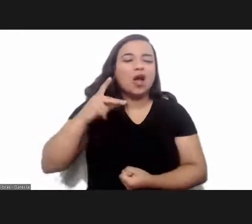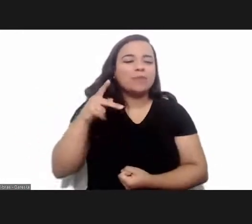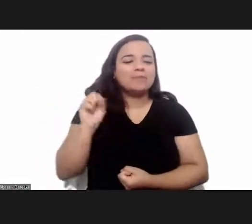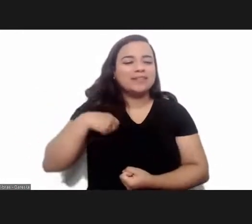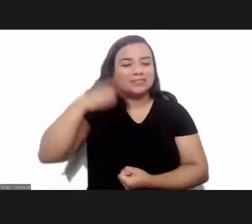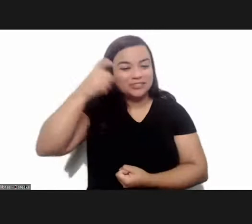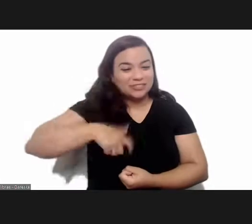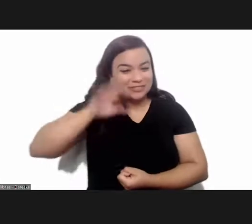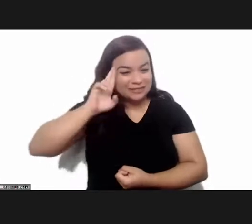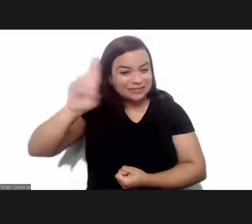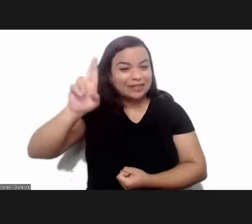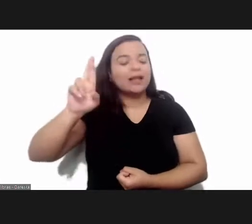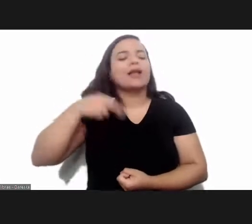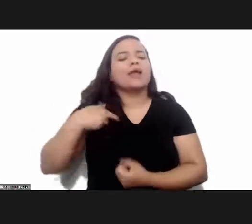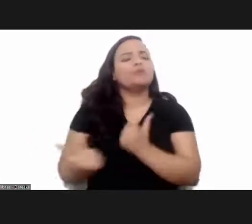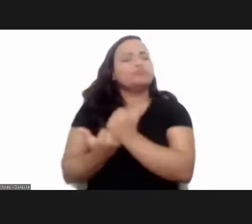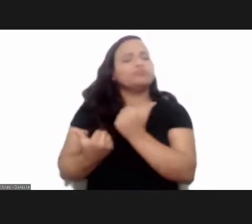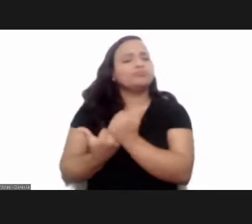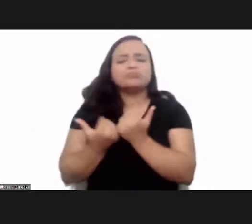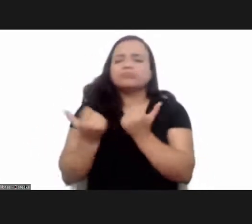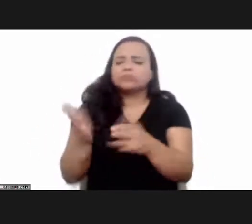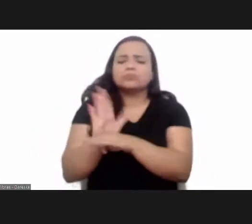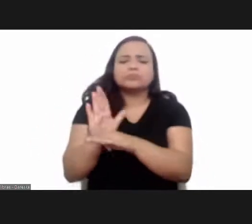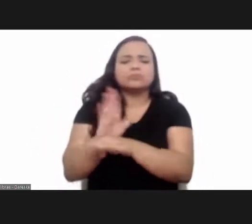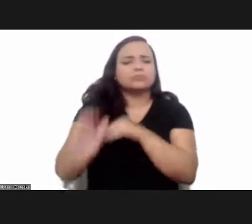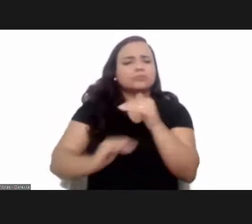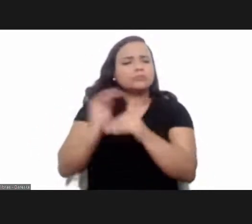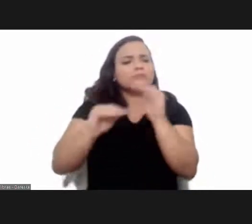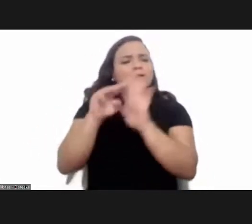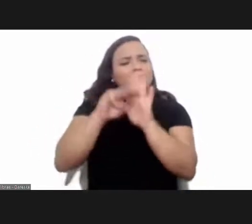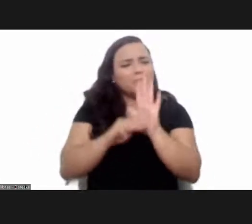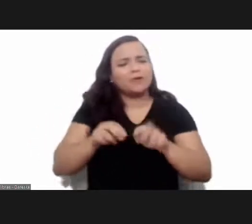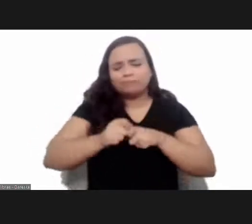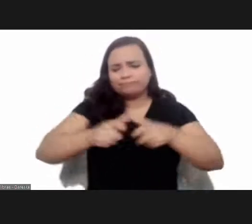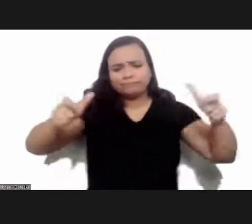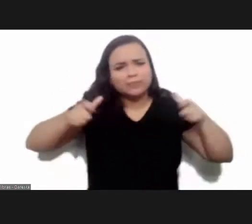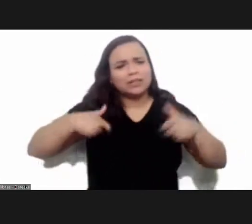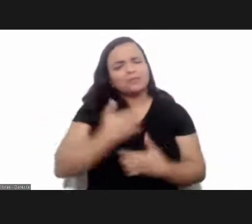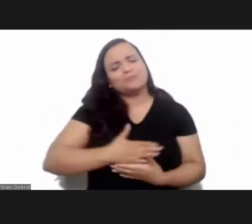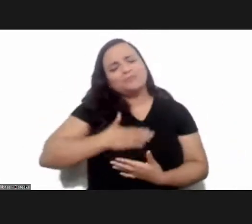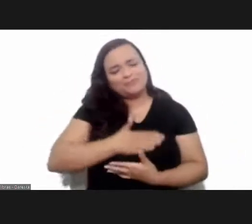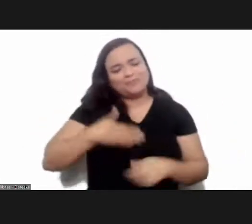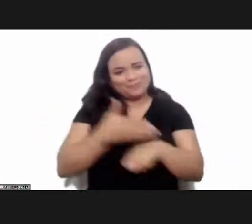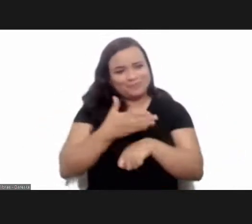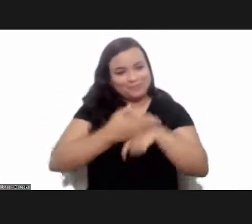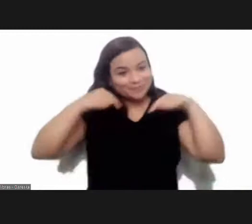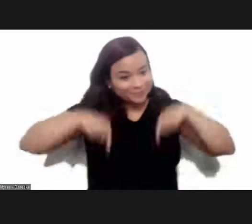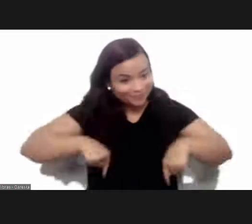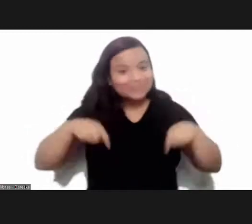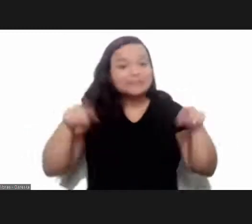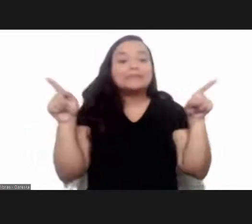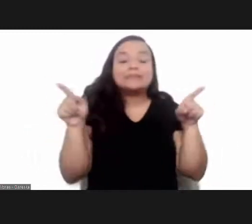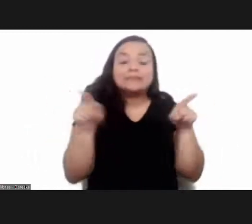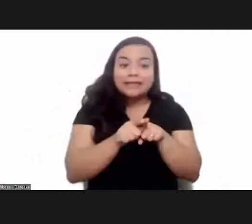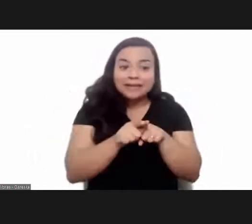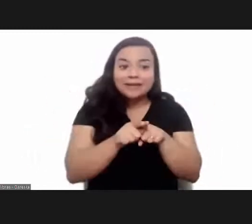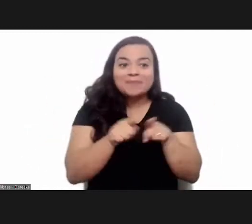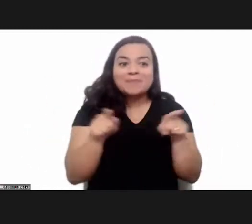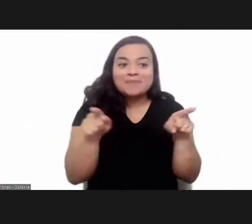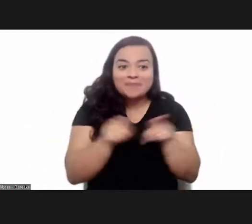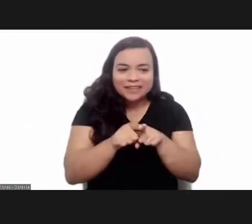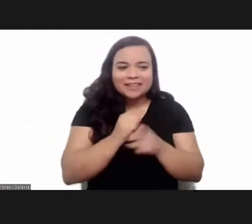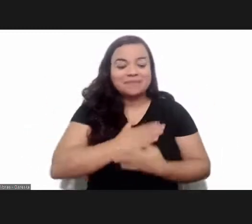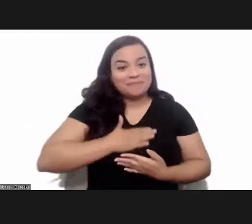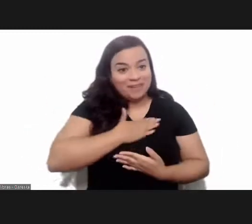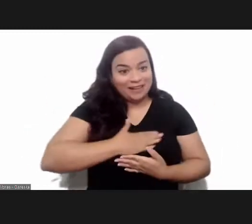paho i had the pleasure to support the development of this program so for me it's a huge pleasure to be here and it's an even bigger pleasure